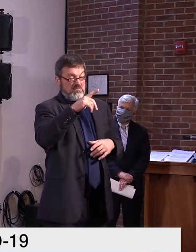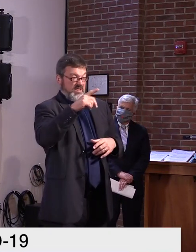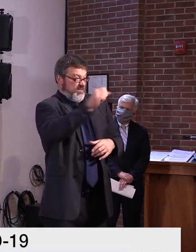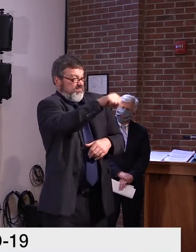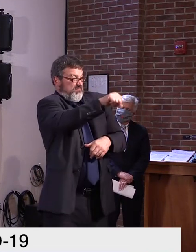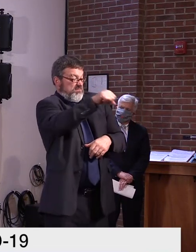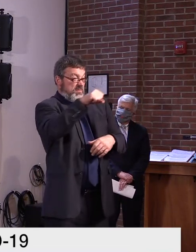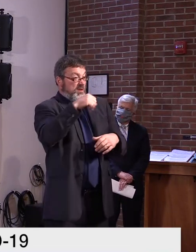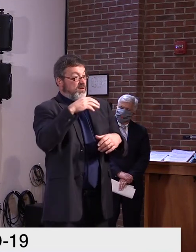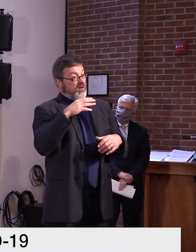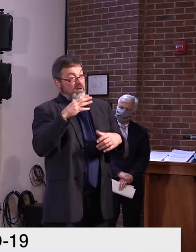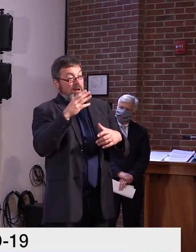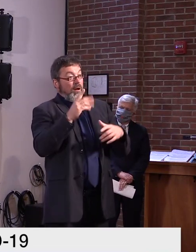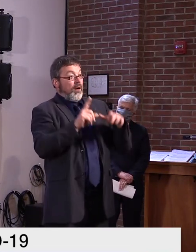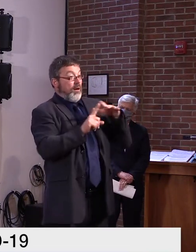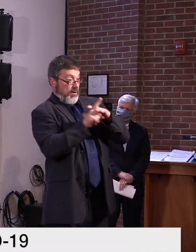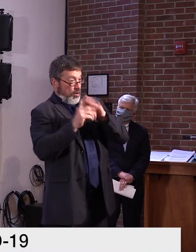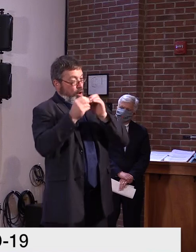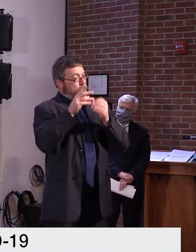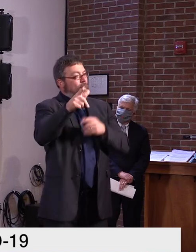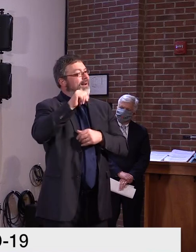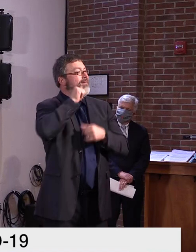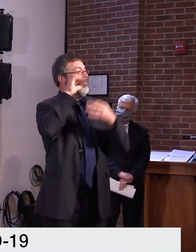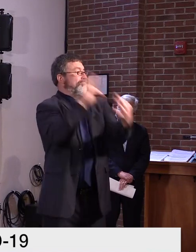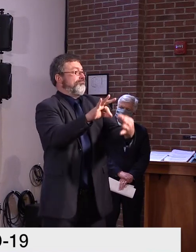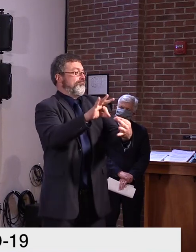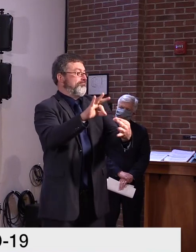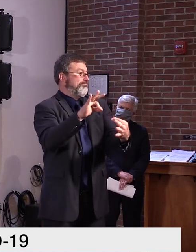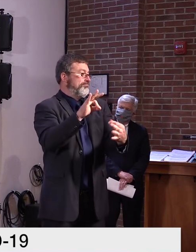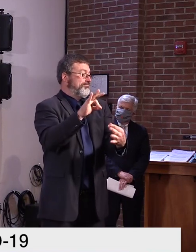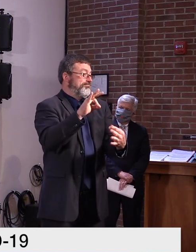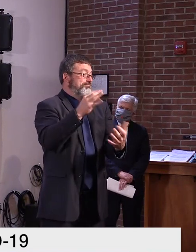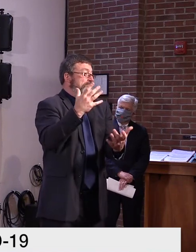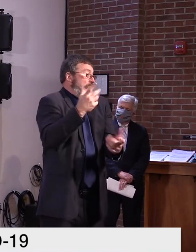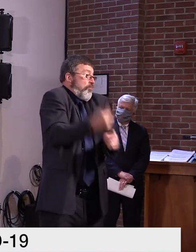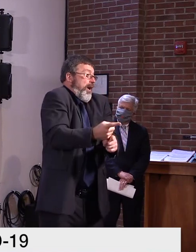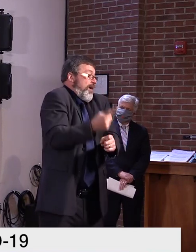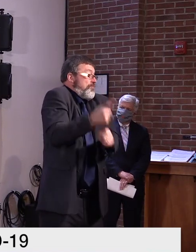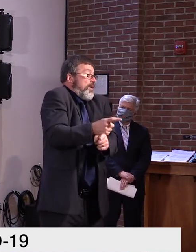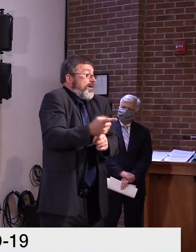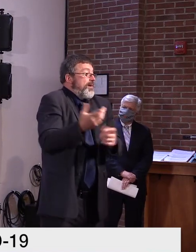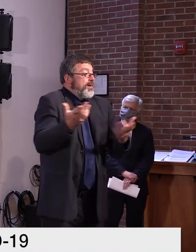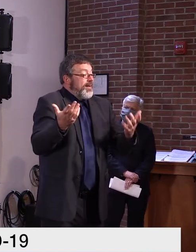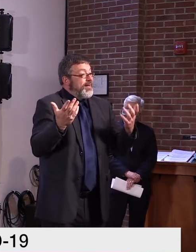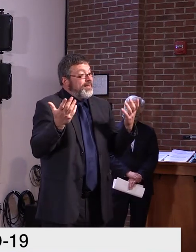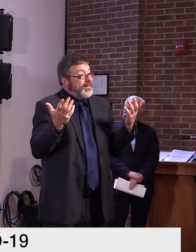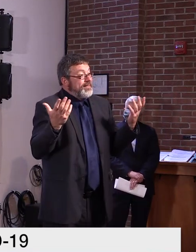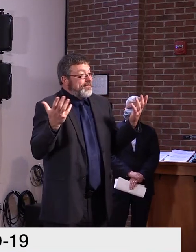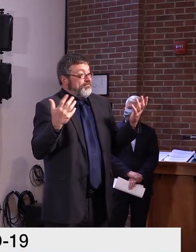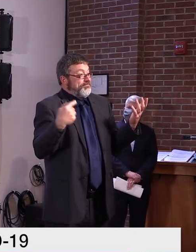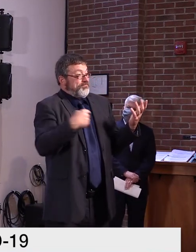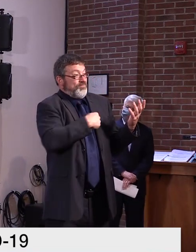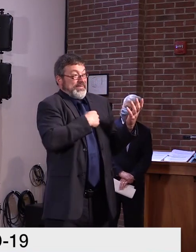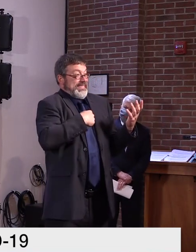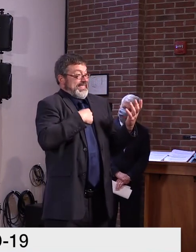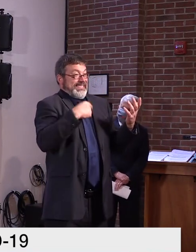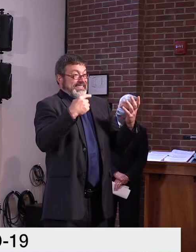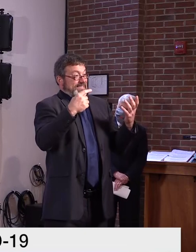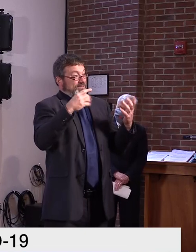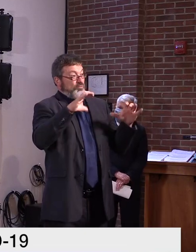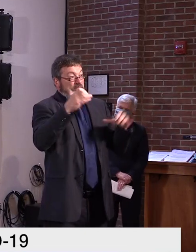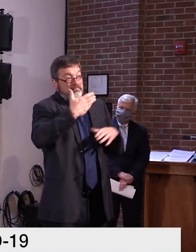answers everything you wanted out of there, but I, I do believe pre-symptomatic and asymptomatic transmission of disease are real.